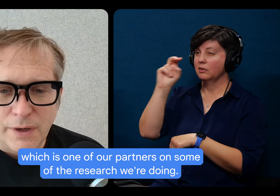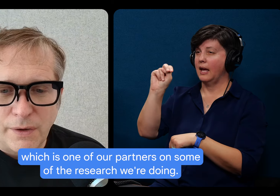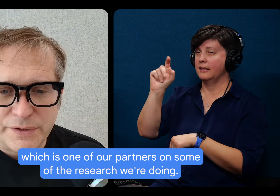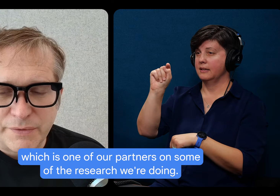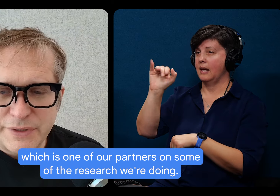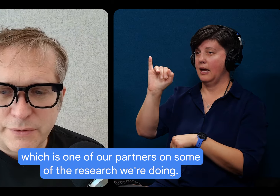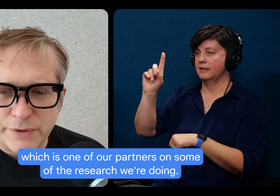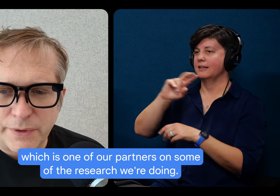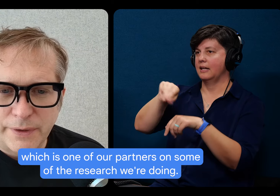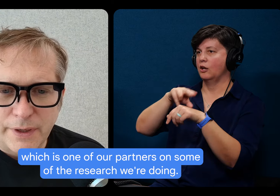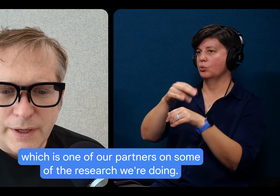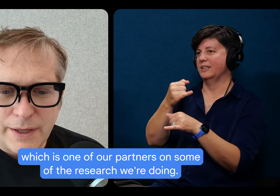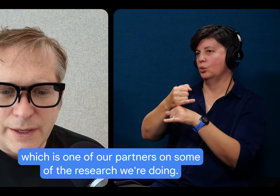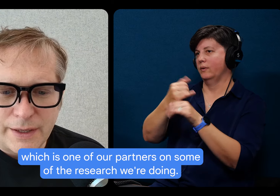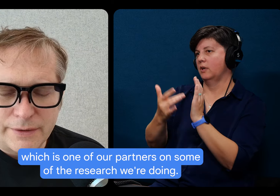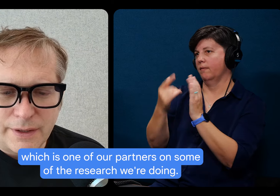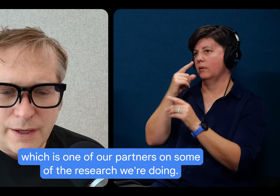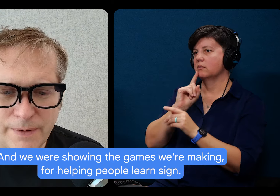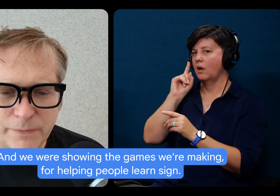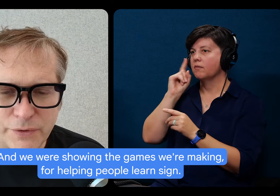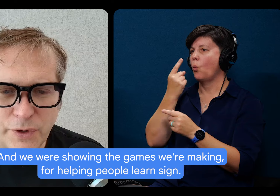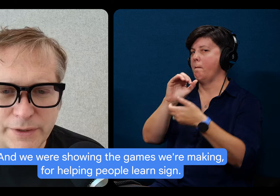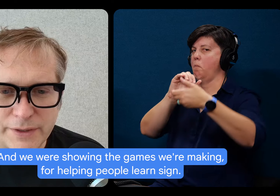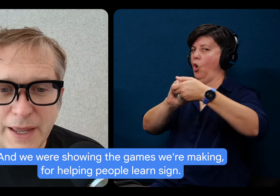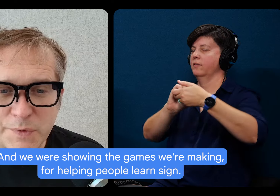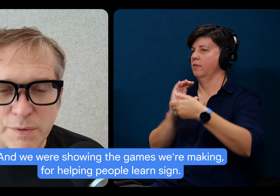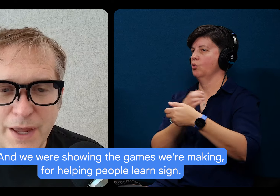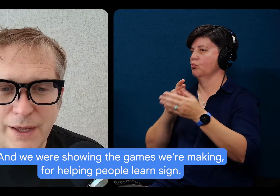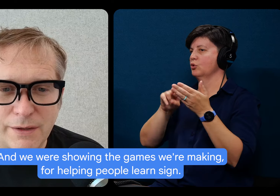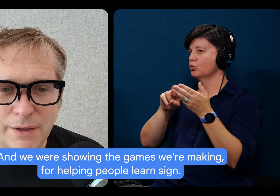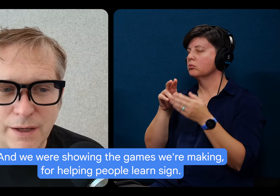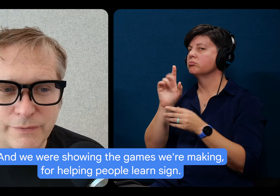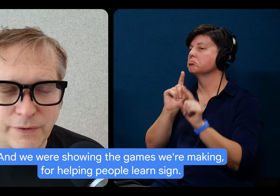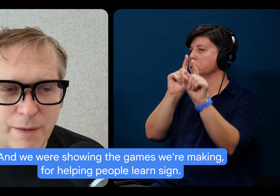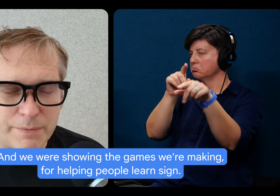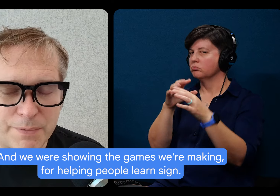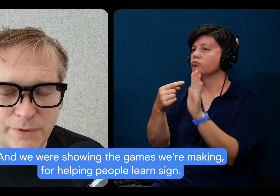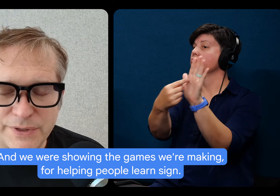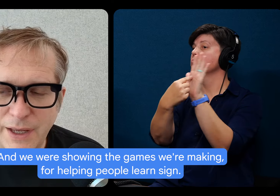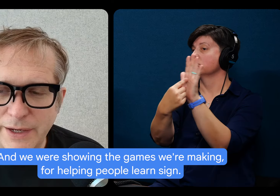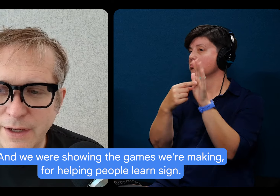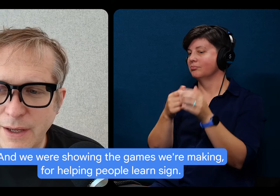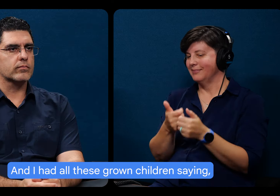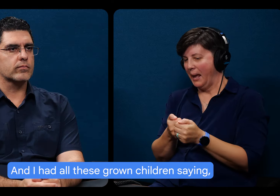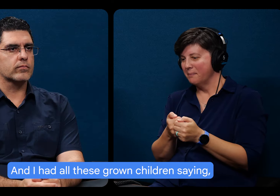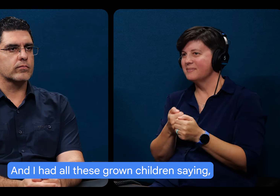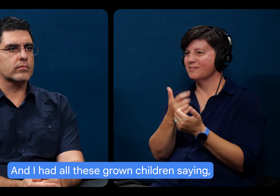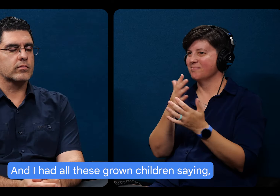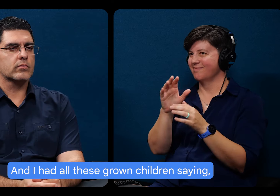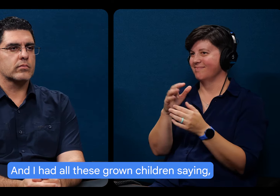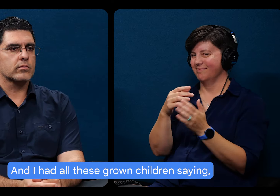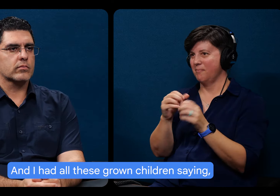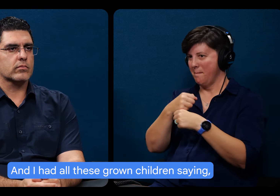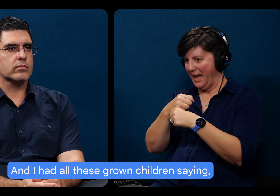on some of the research we're doing. And we were showing the games we're making for helping people learn sign. And I